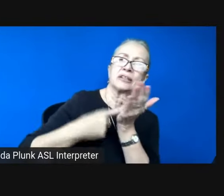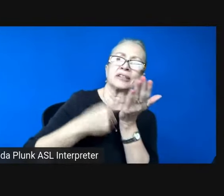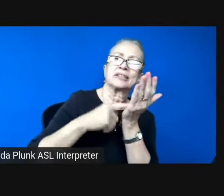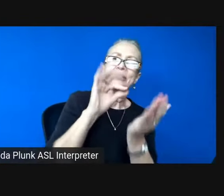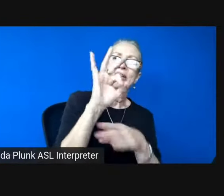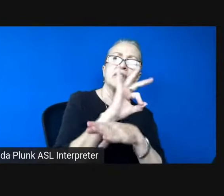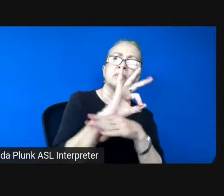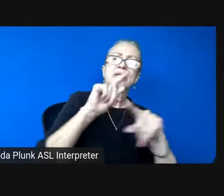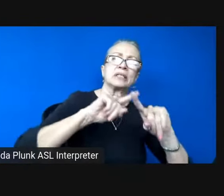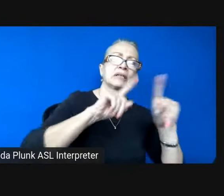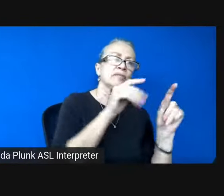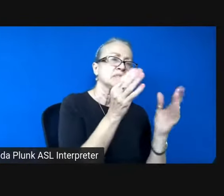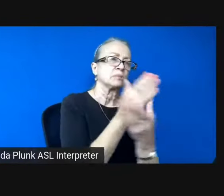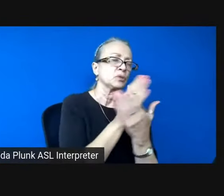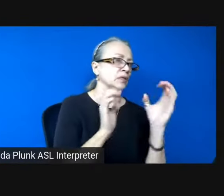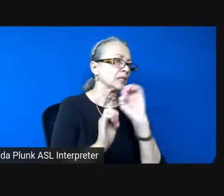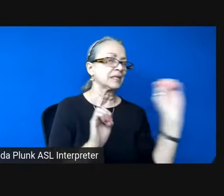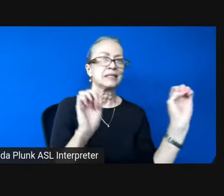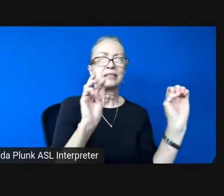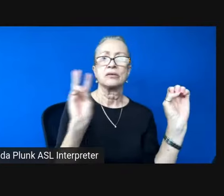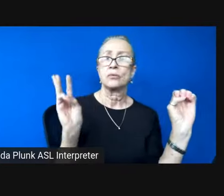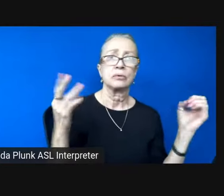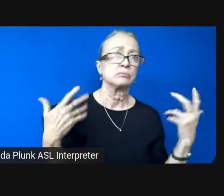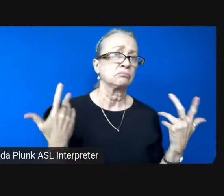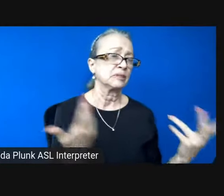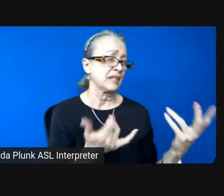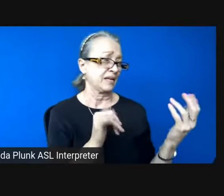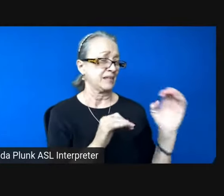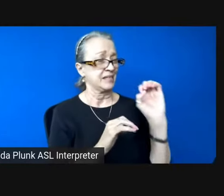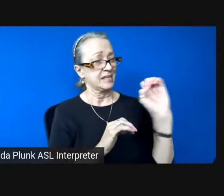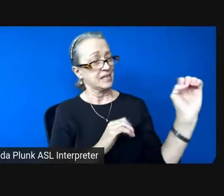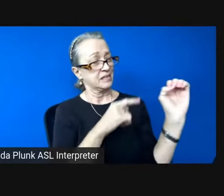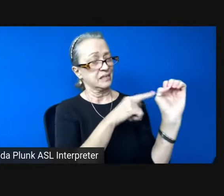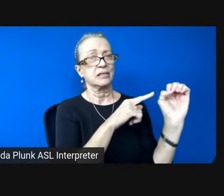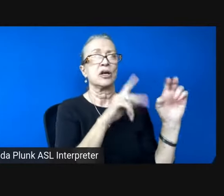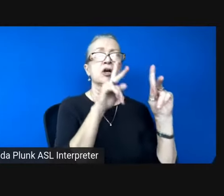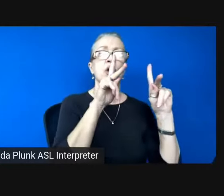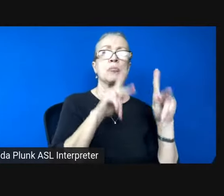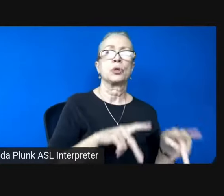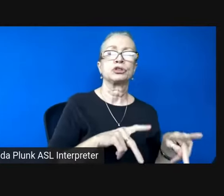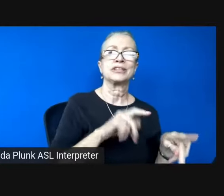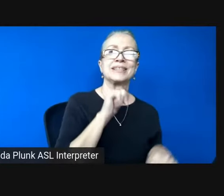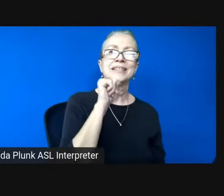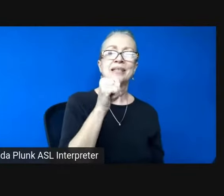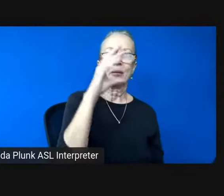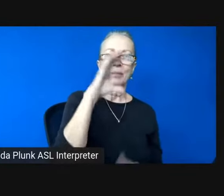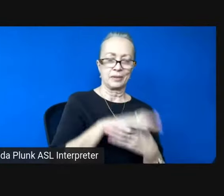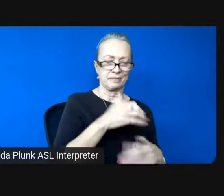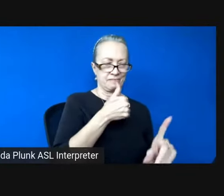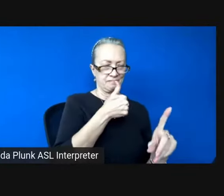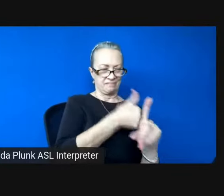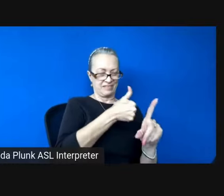East and West is that in the East an individual does not believe himself in